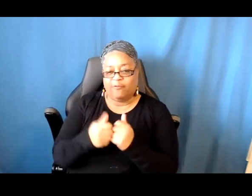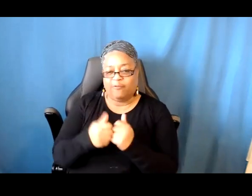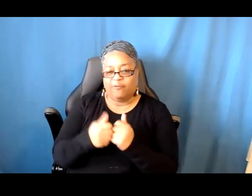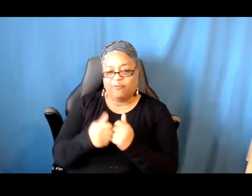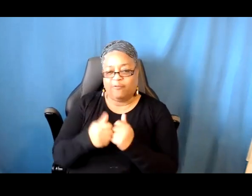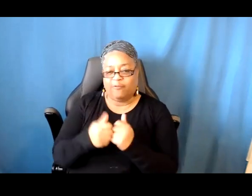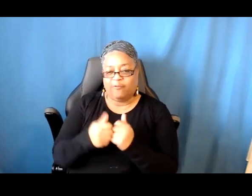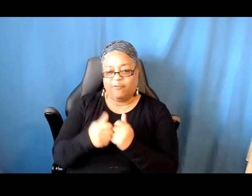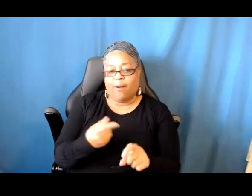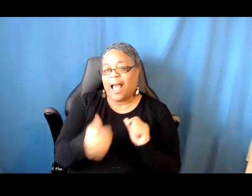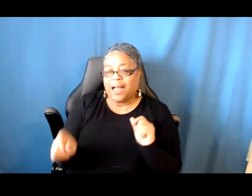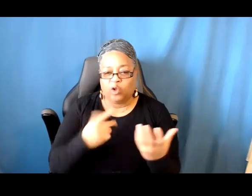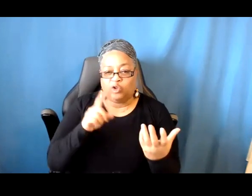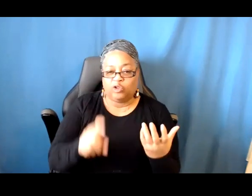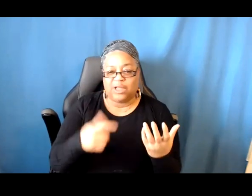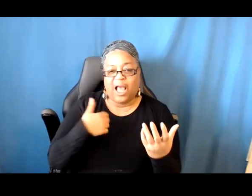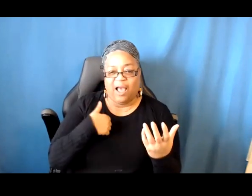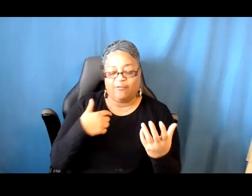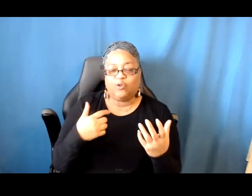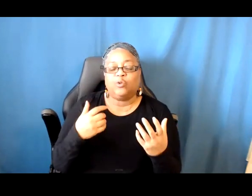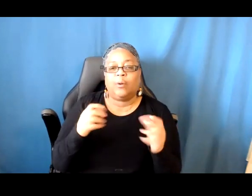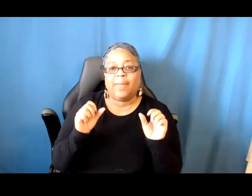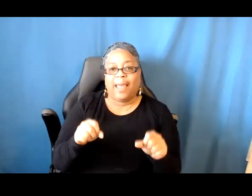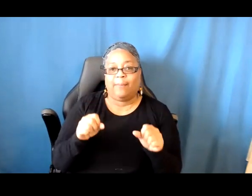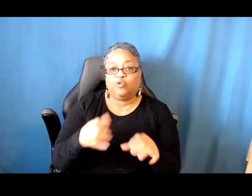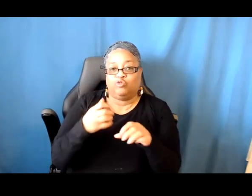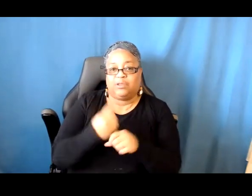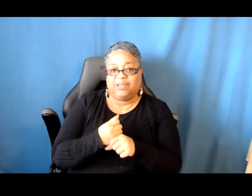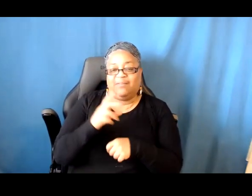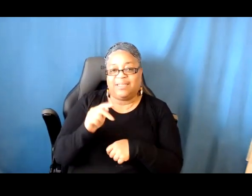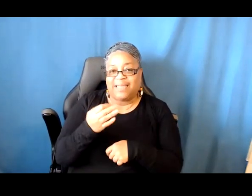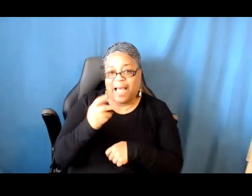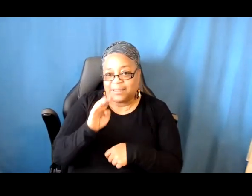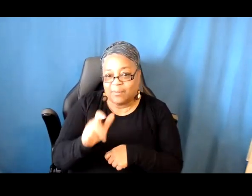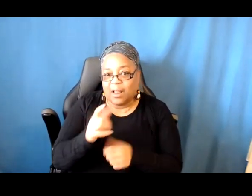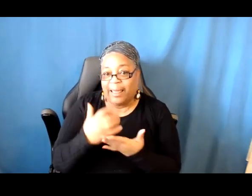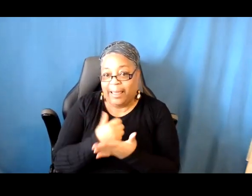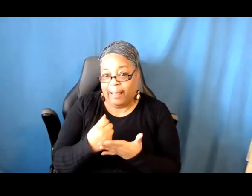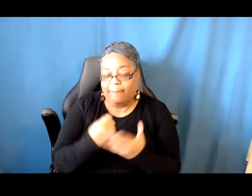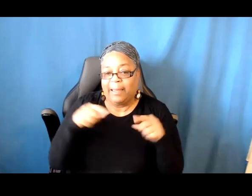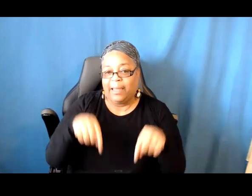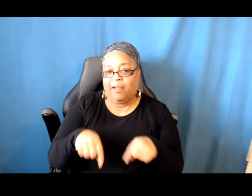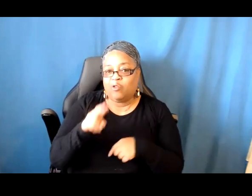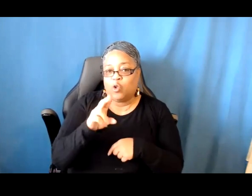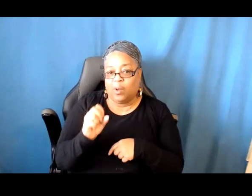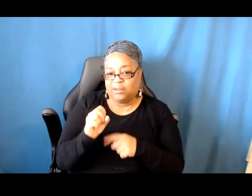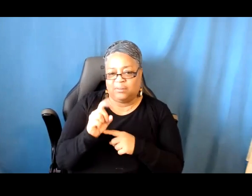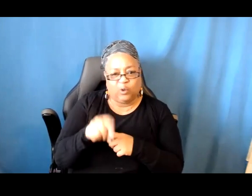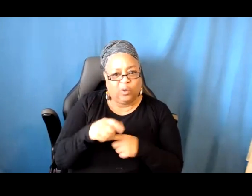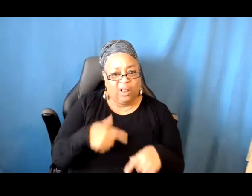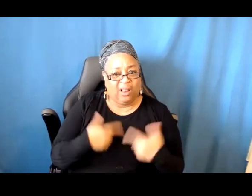income in the United States, but you can live wherever. So Latin America is totally fine.